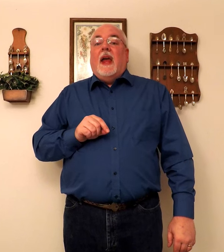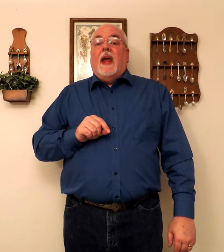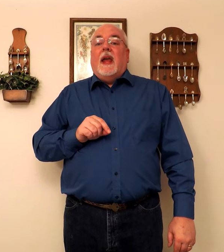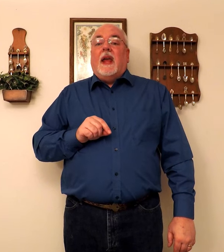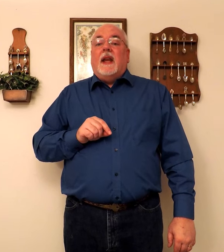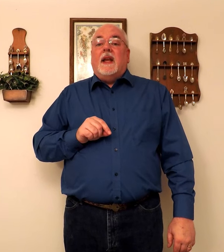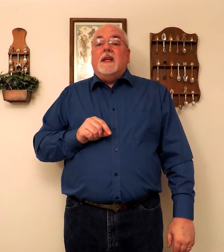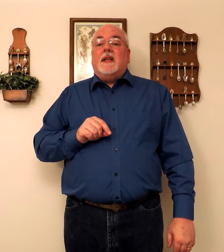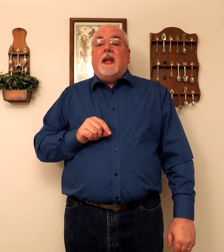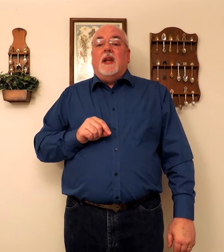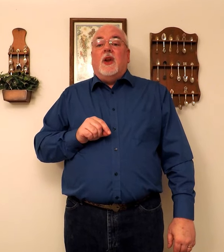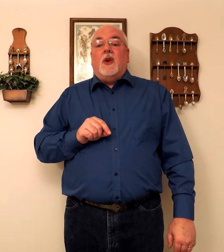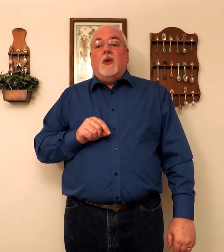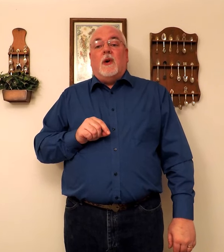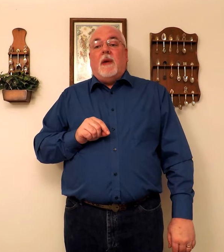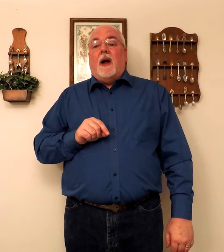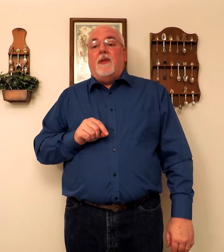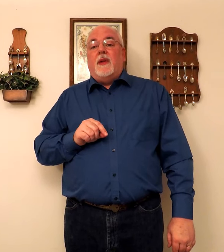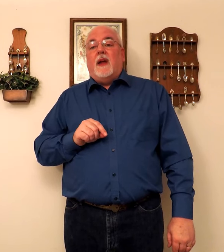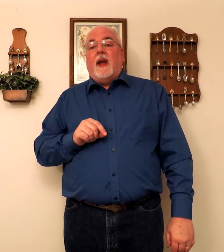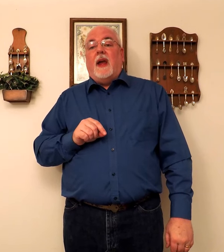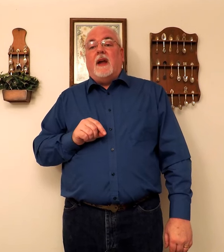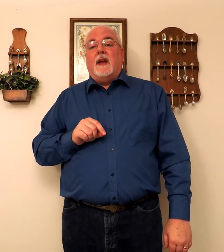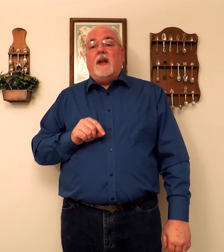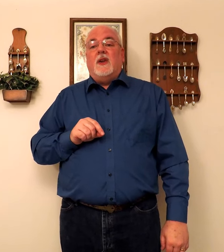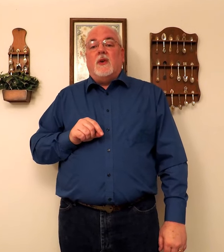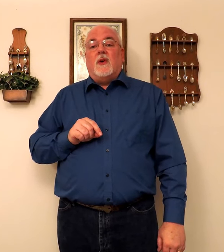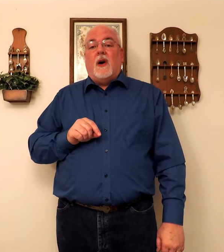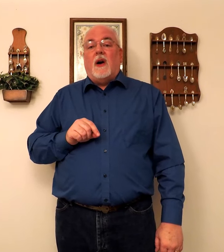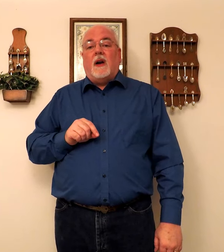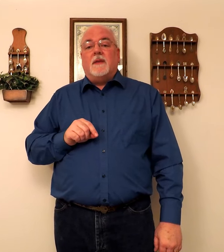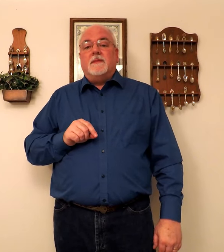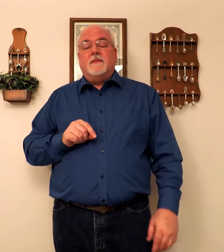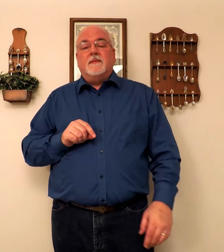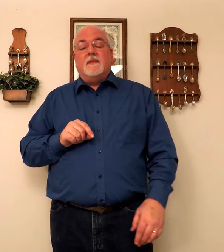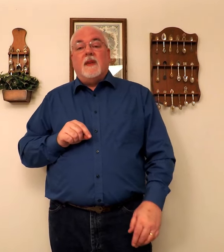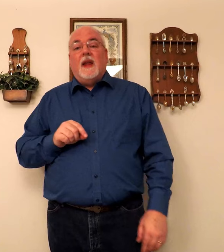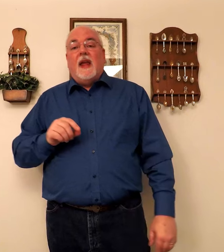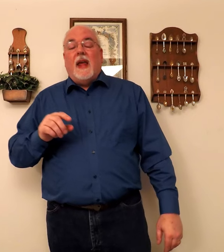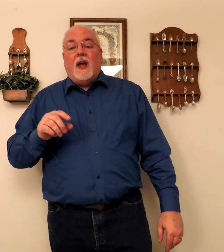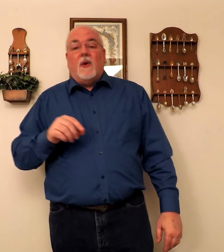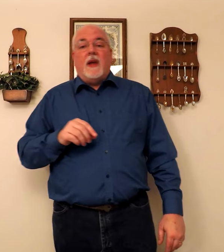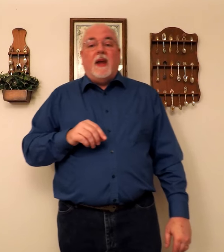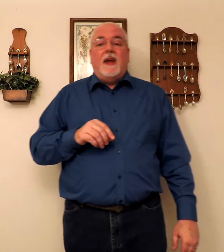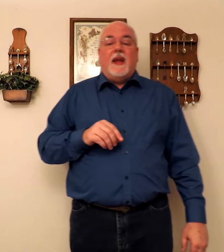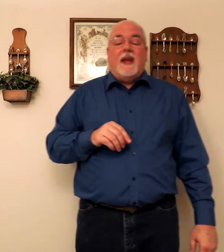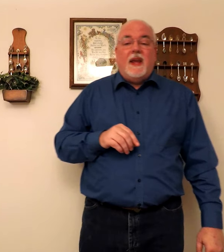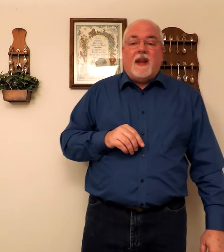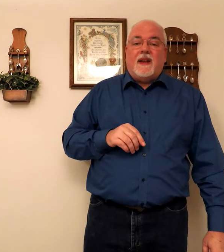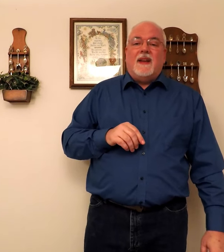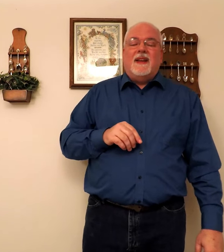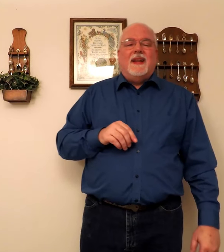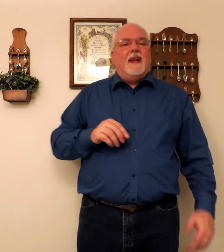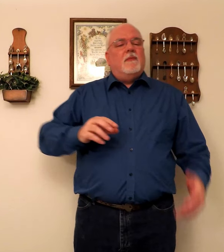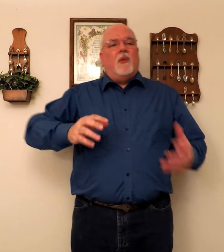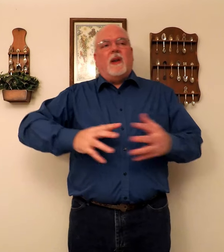It is in your mouth and in your heart. Okay? It. Boy,